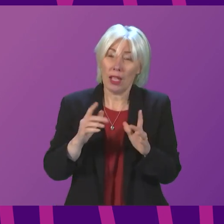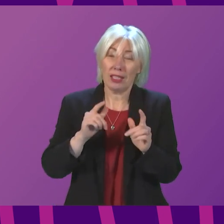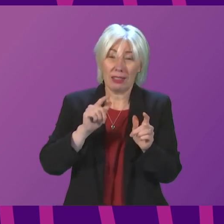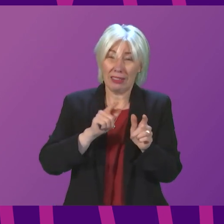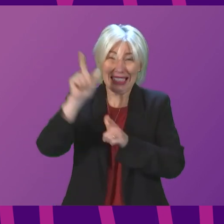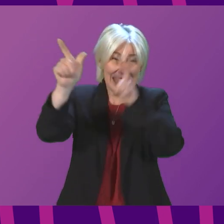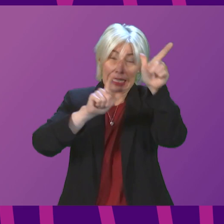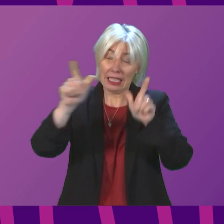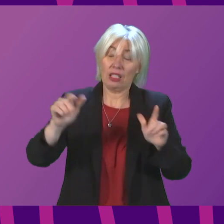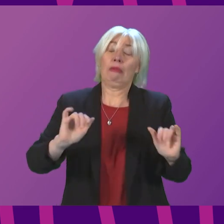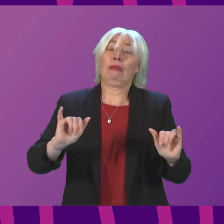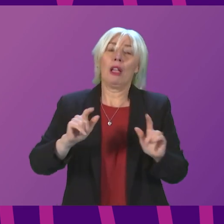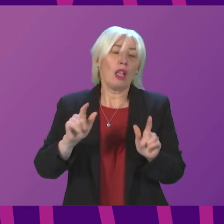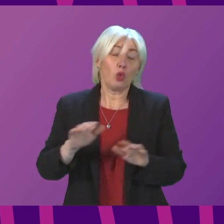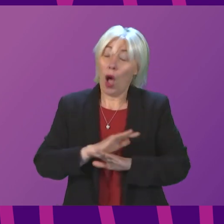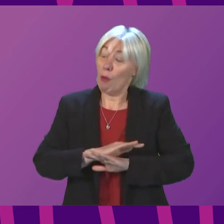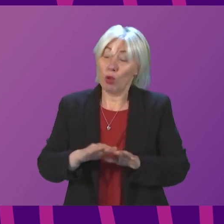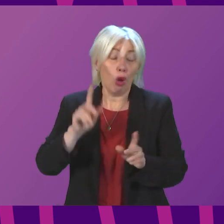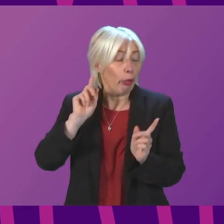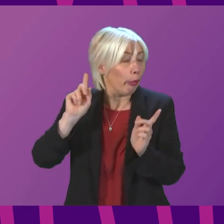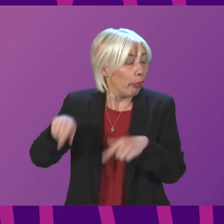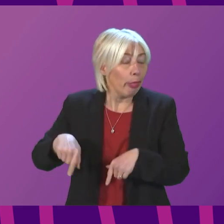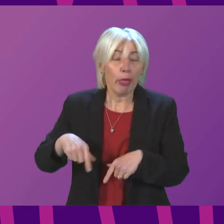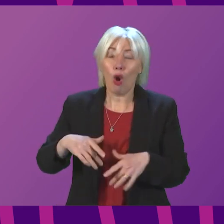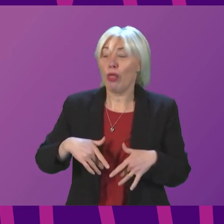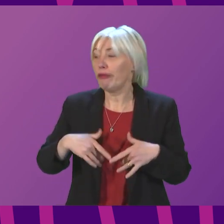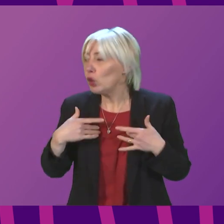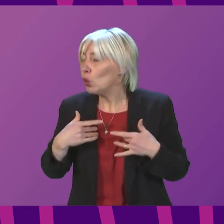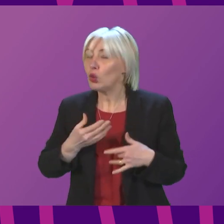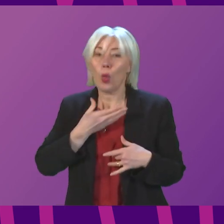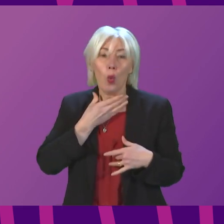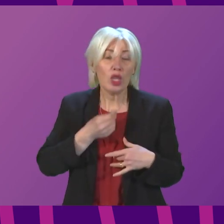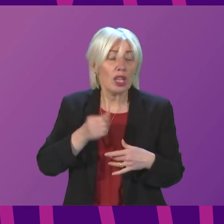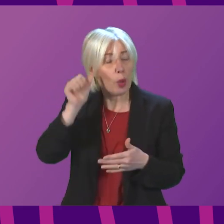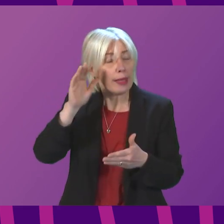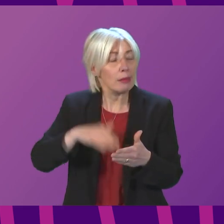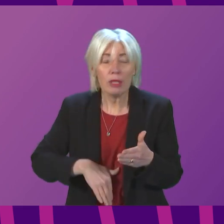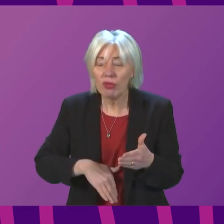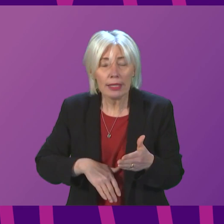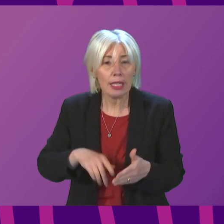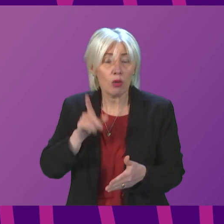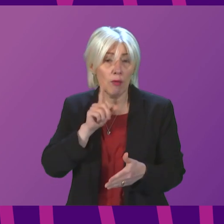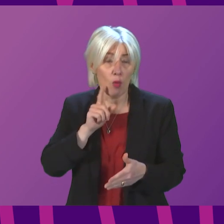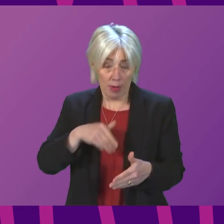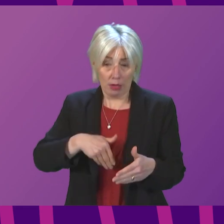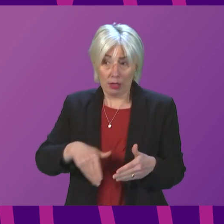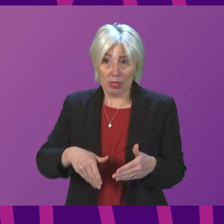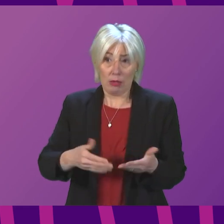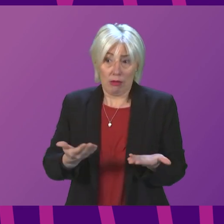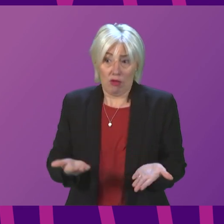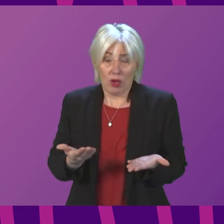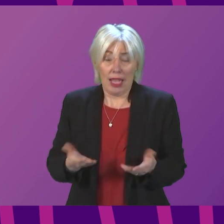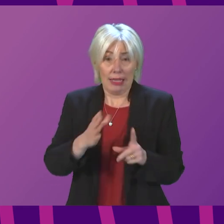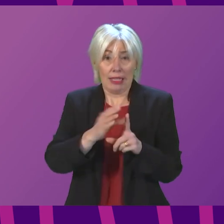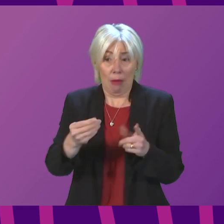absolutely do not deny the experiences or the views or the wishes of the mothers that have been quoted in the chamber today. absolutely